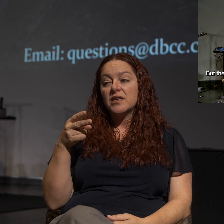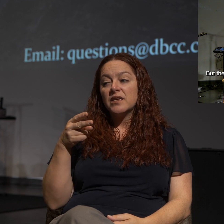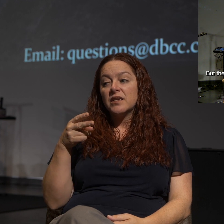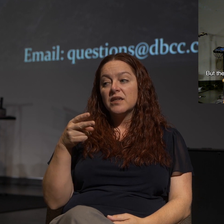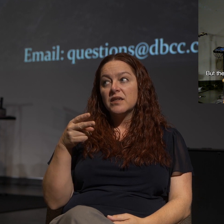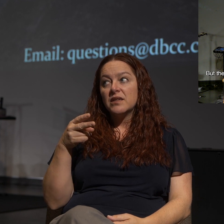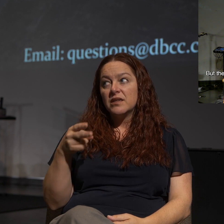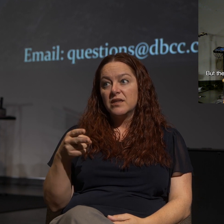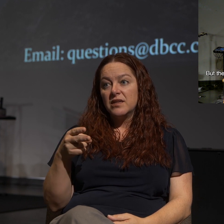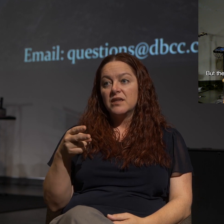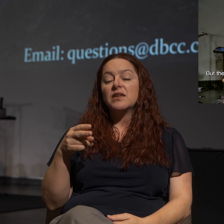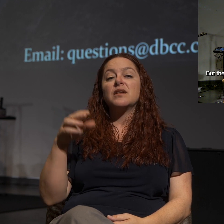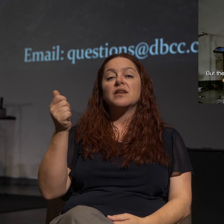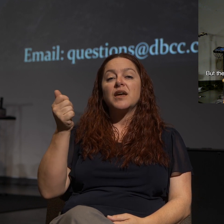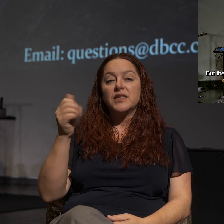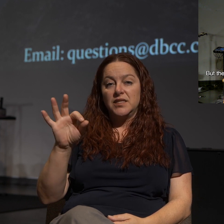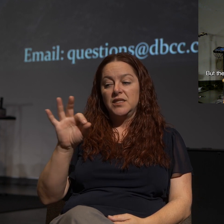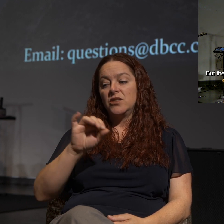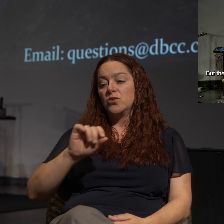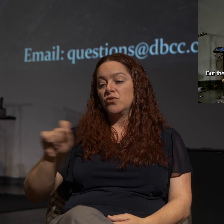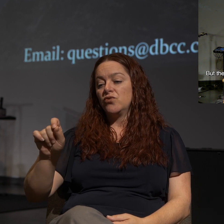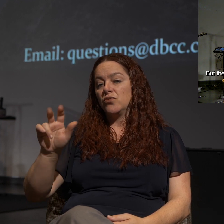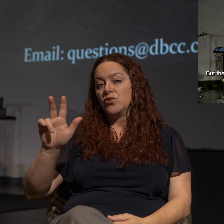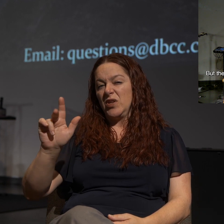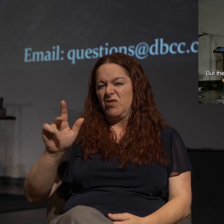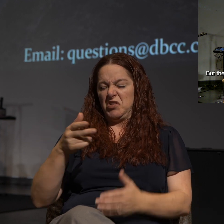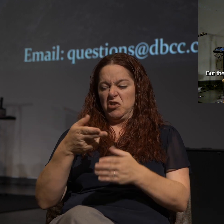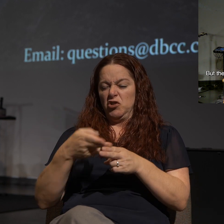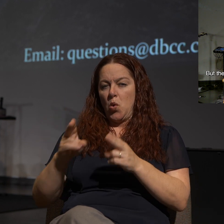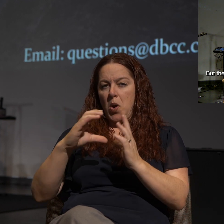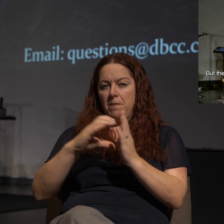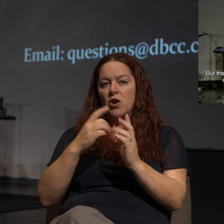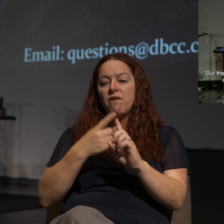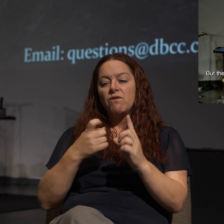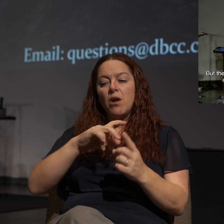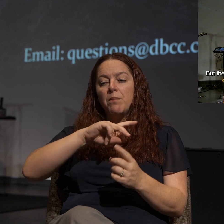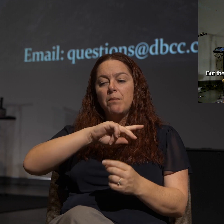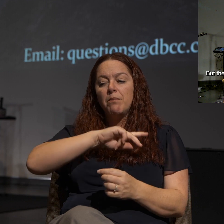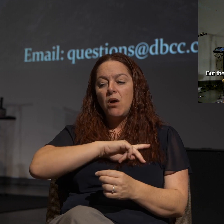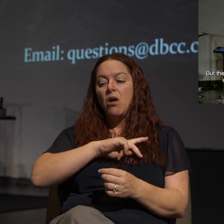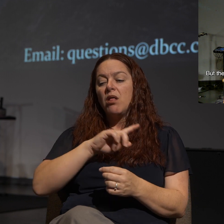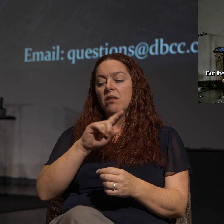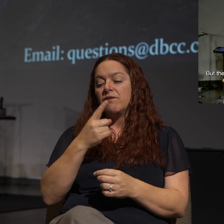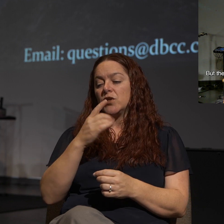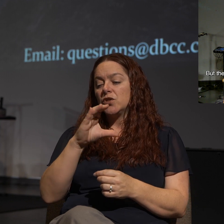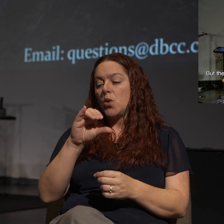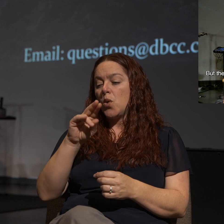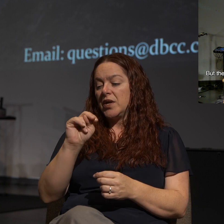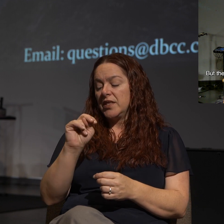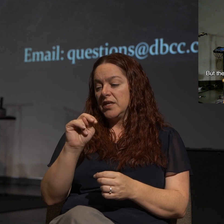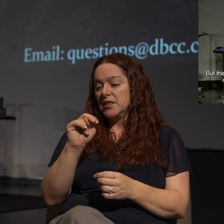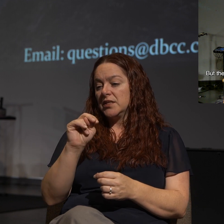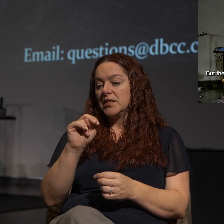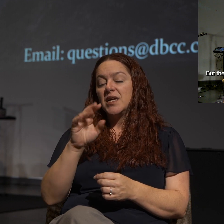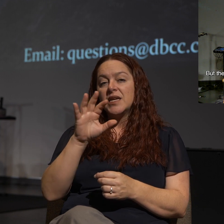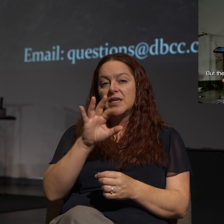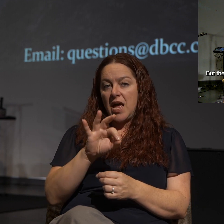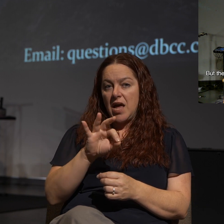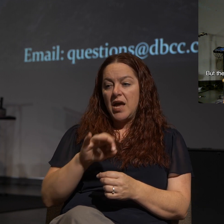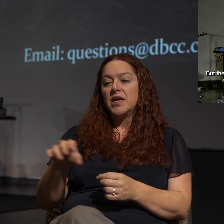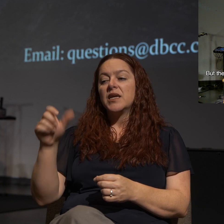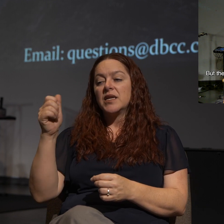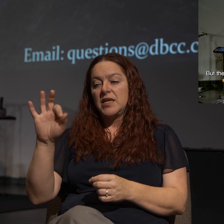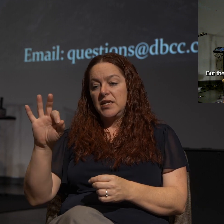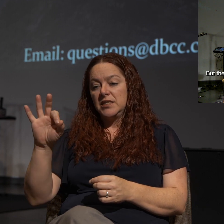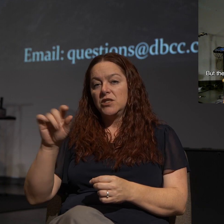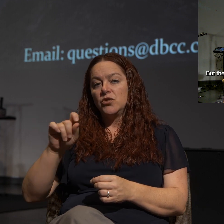verses 19 through 23. It's a short paragraph from Paul in 1 Corinthians 9, 19 through